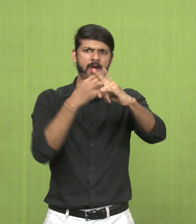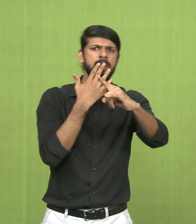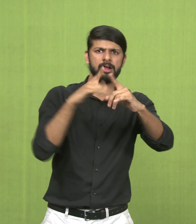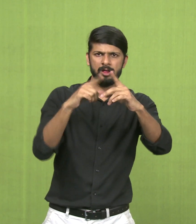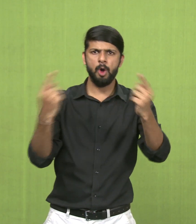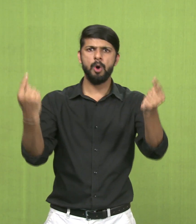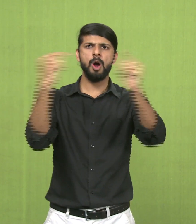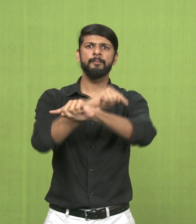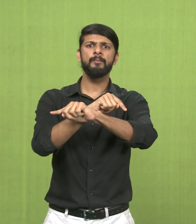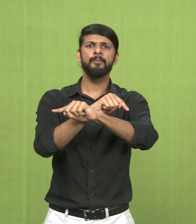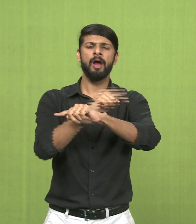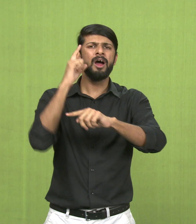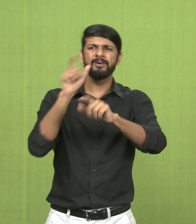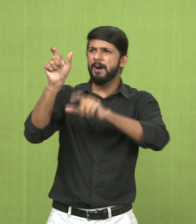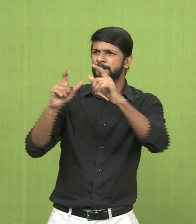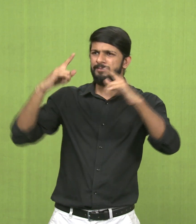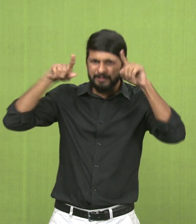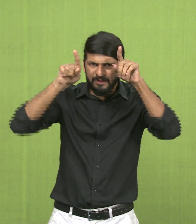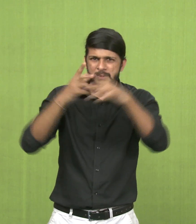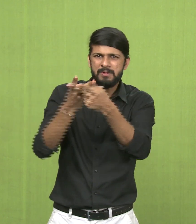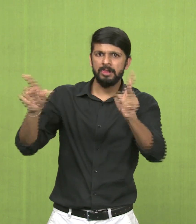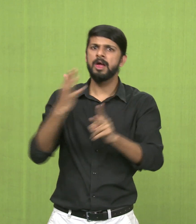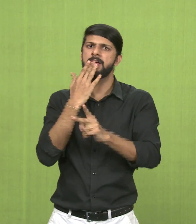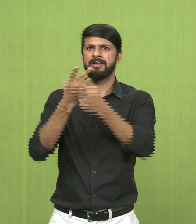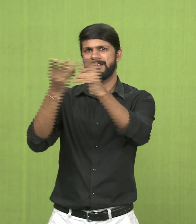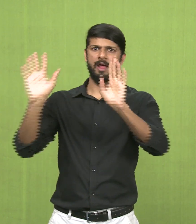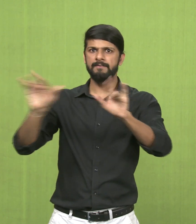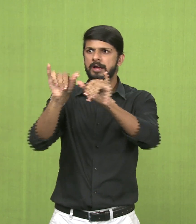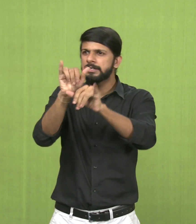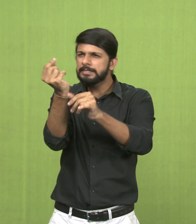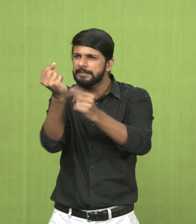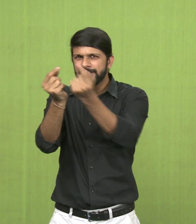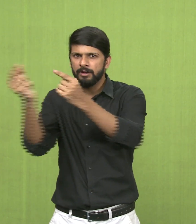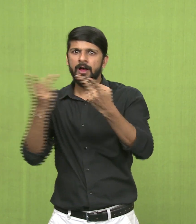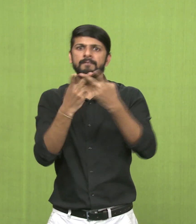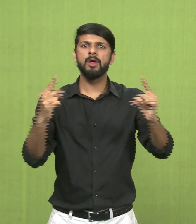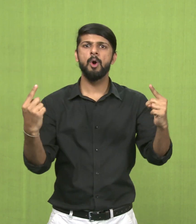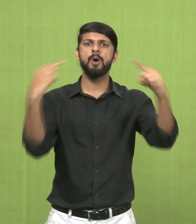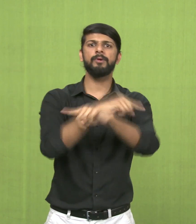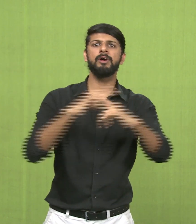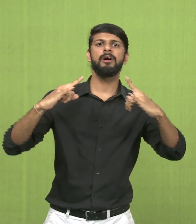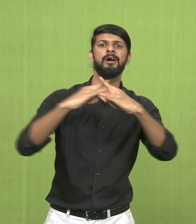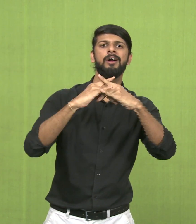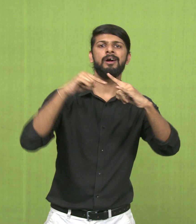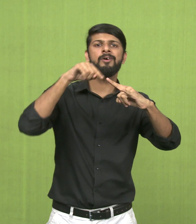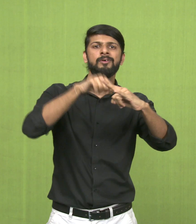Contrast is both the animals are depicted in different colors, which is in fact the reality.